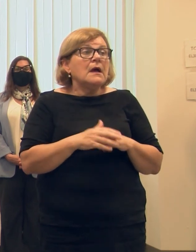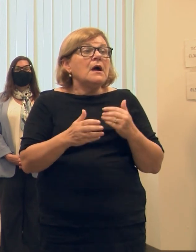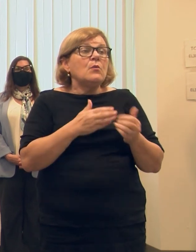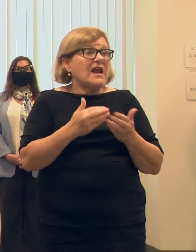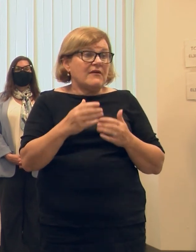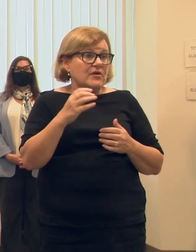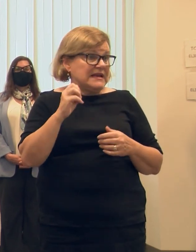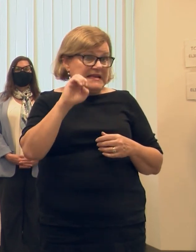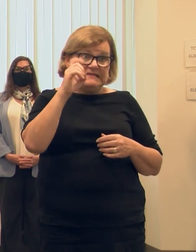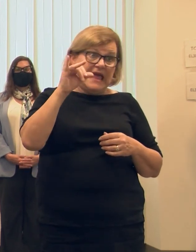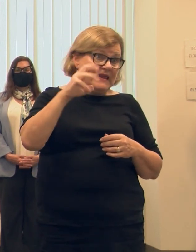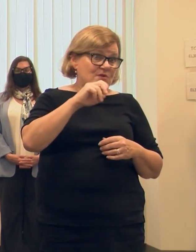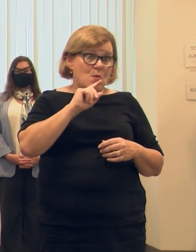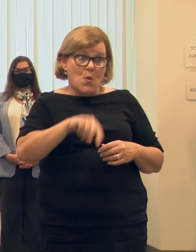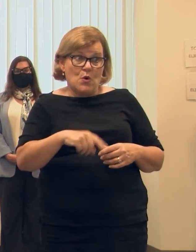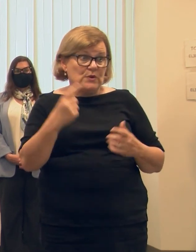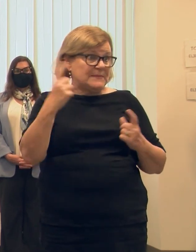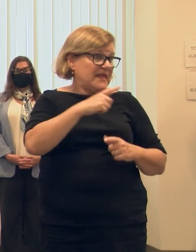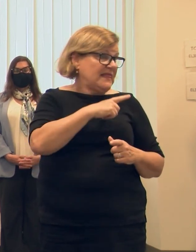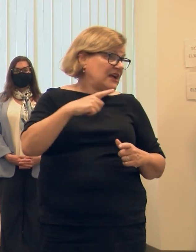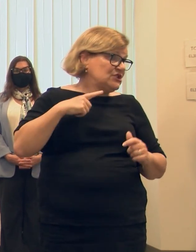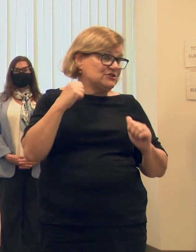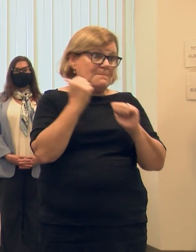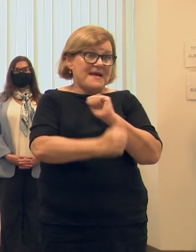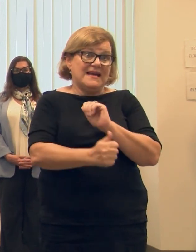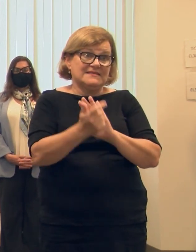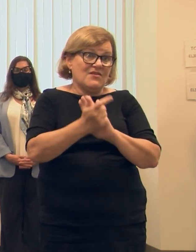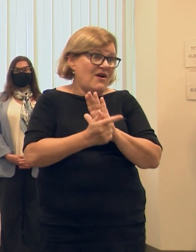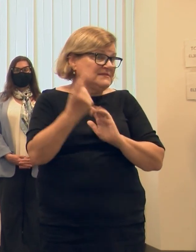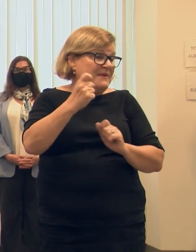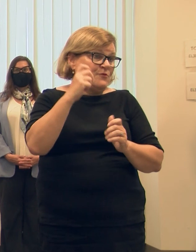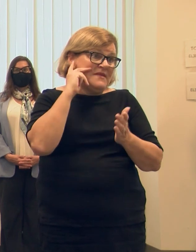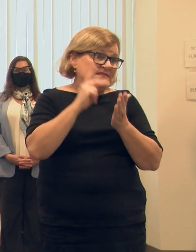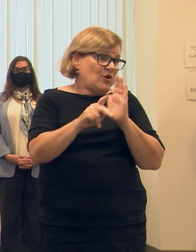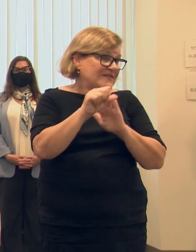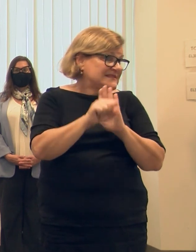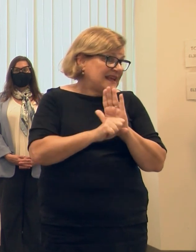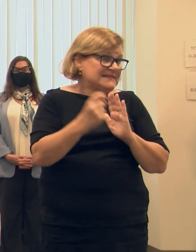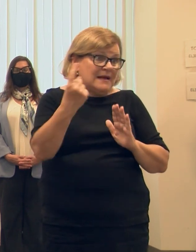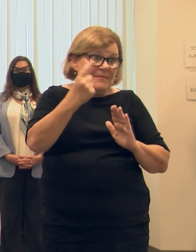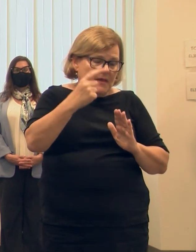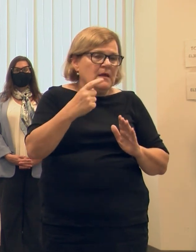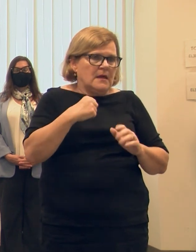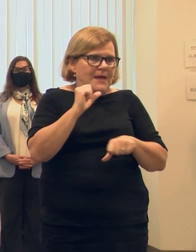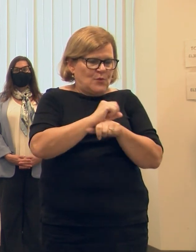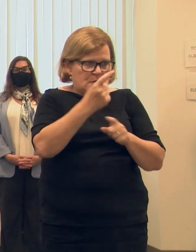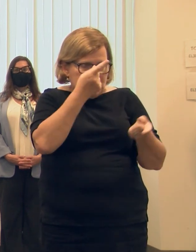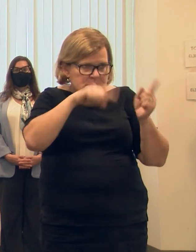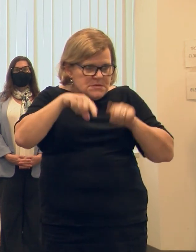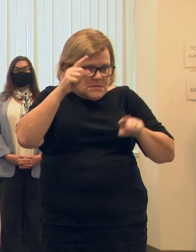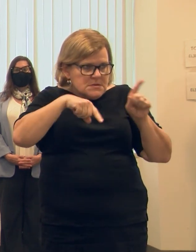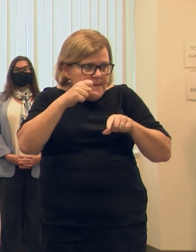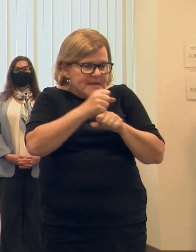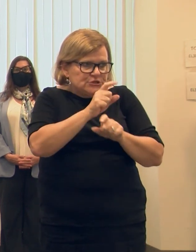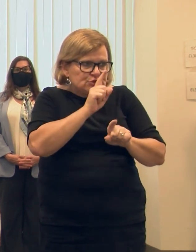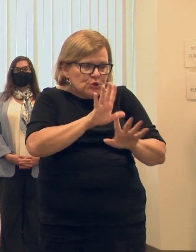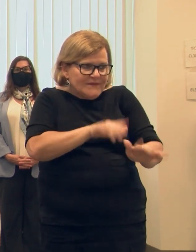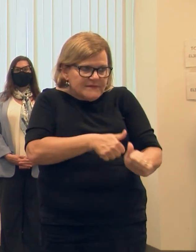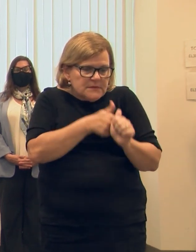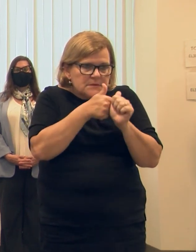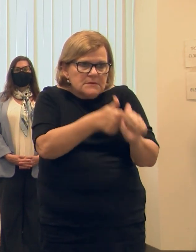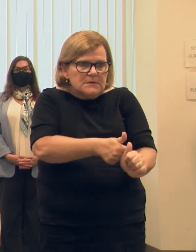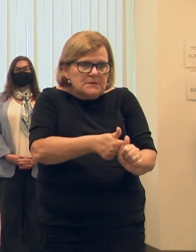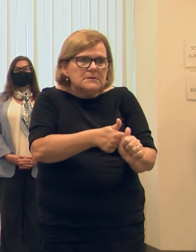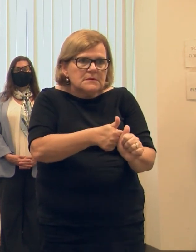it is, if it's an executive order, if it's something the legislature passes down, something from the Secretary of State, we all work together to make sure that